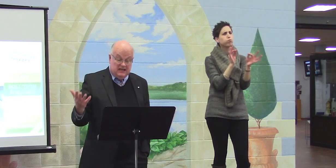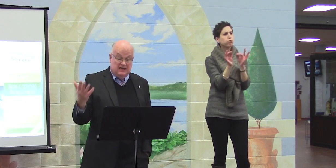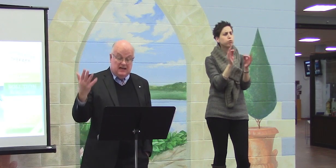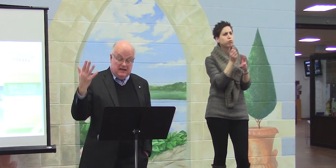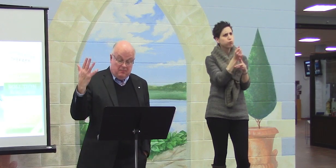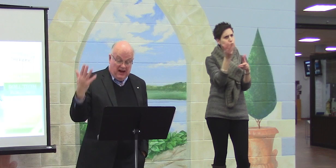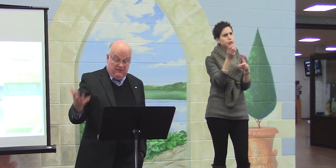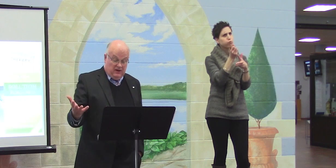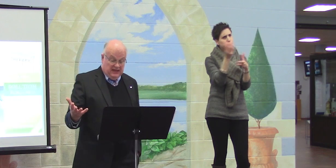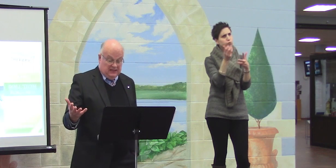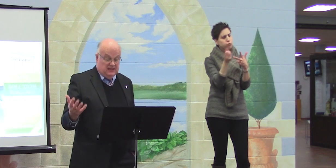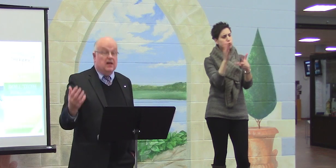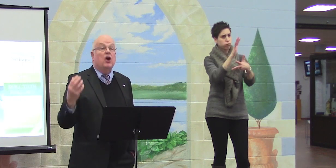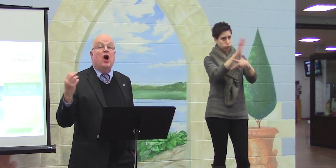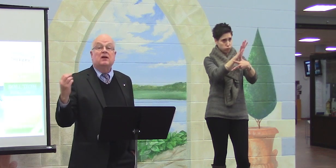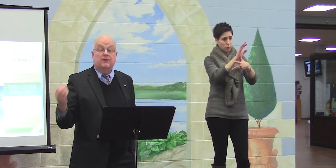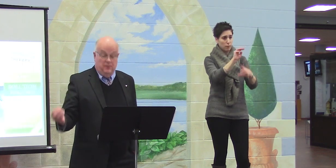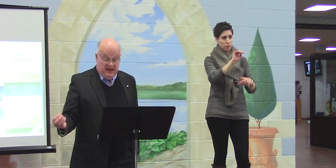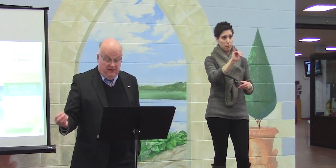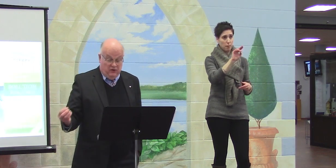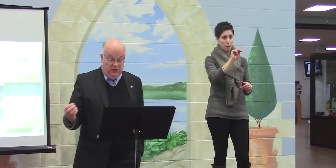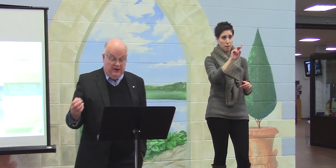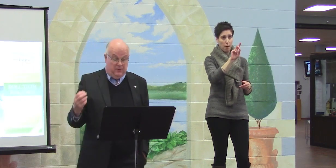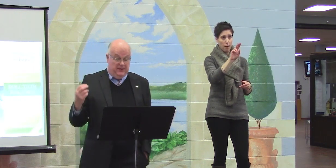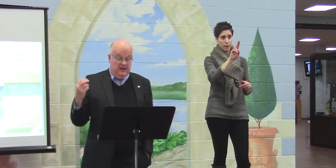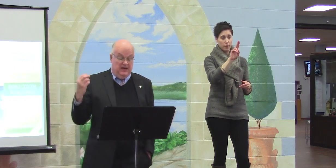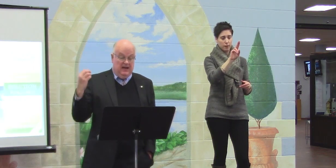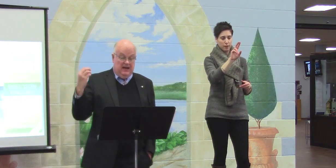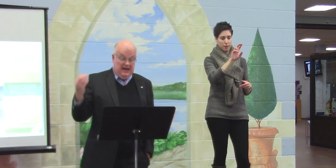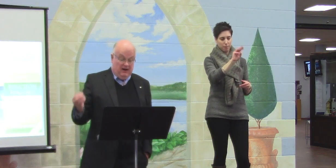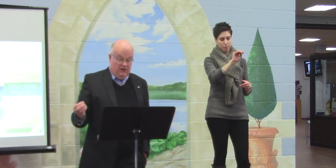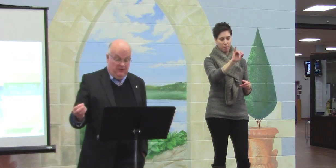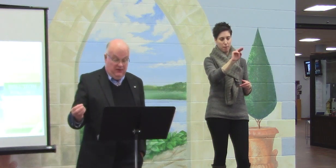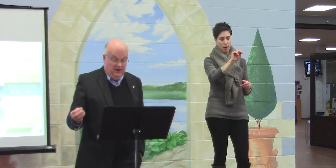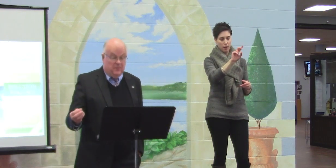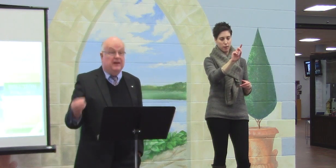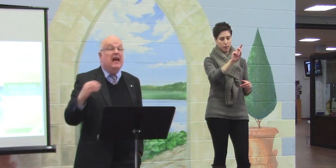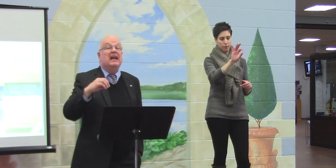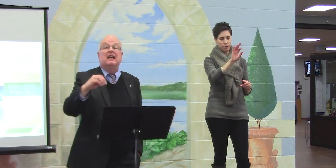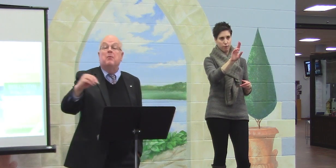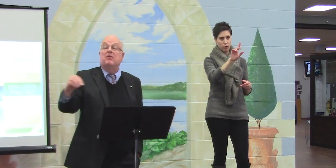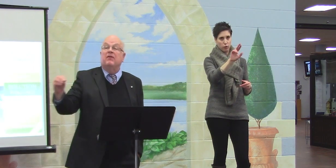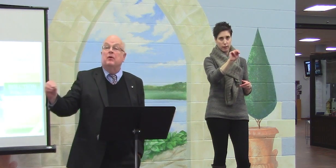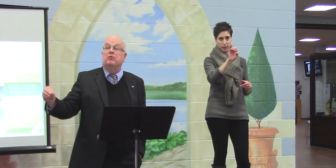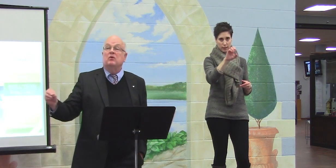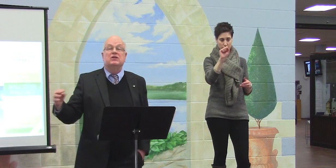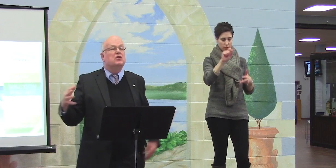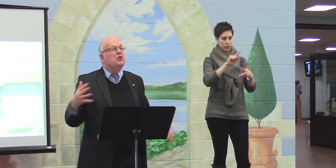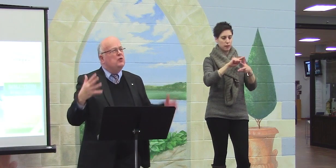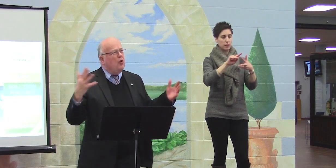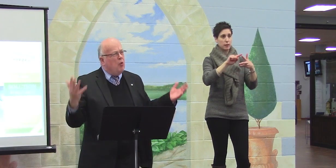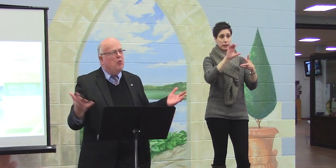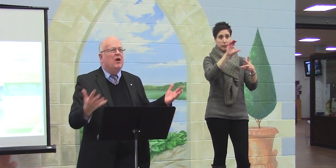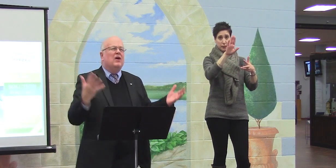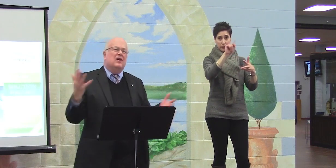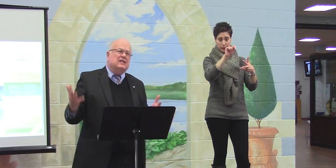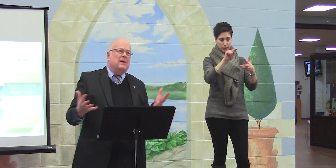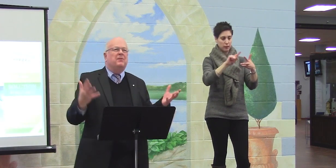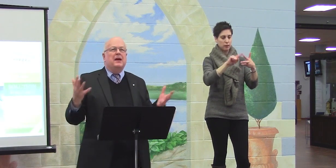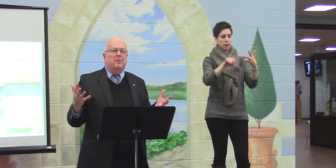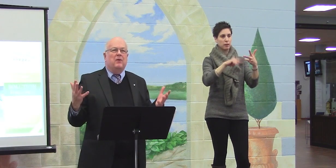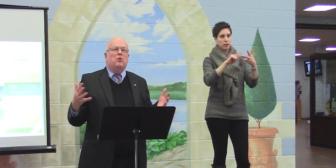explain mindfulness, cognitive behavioral therapy, narrative therapy, and a number of other approaches. So you know